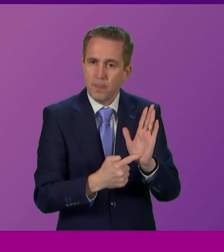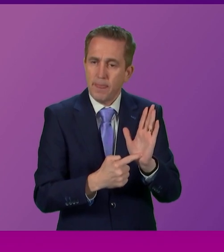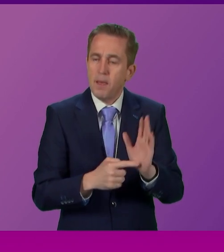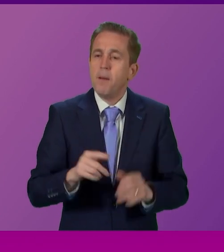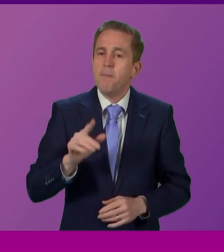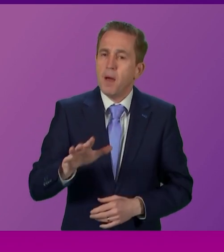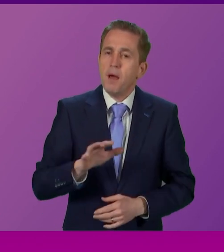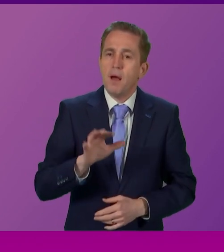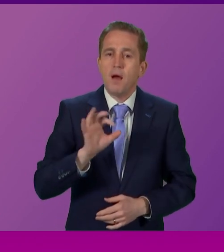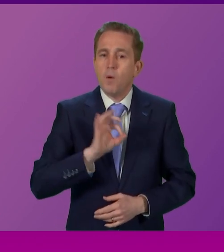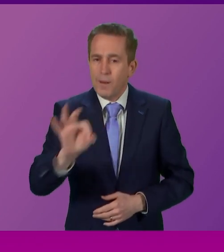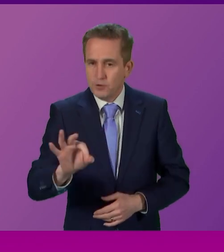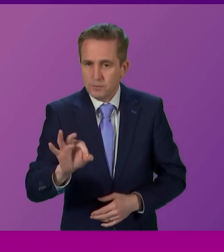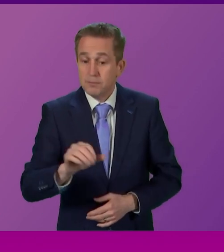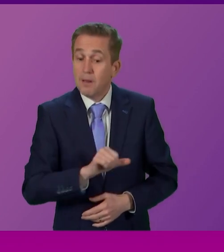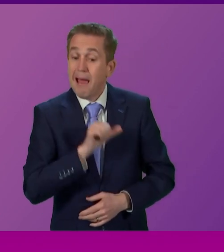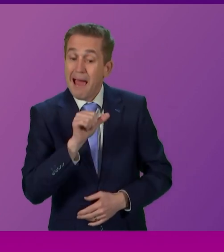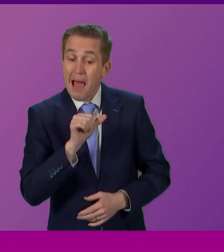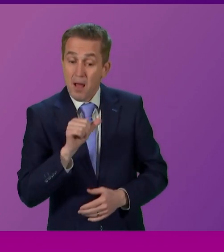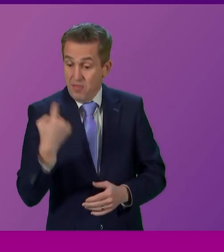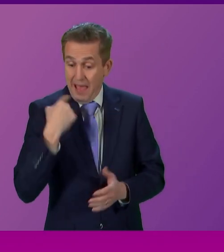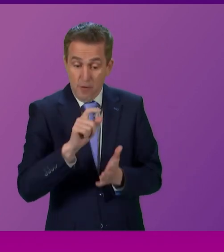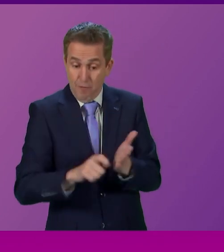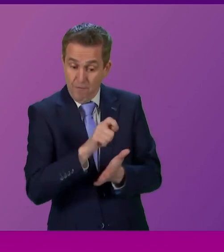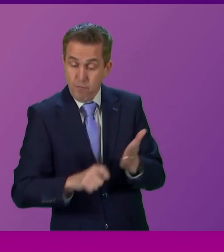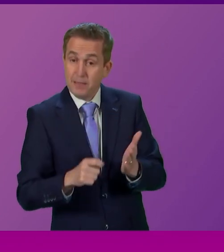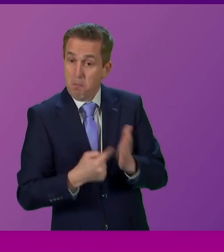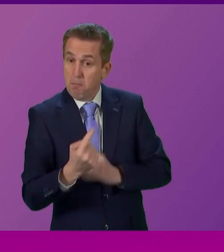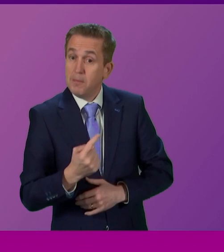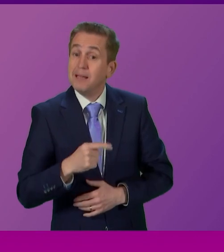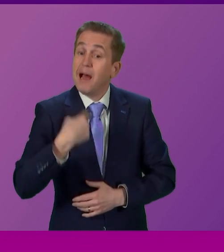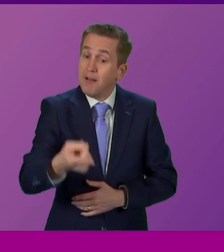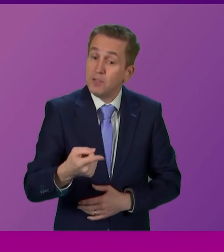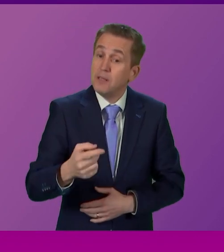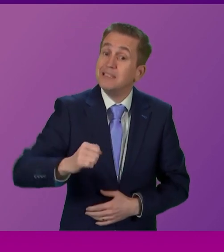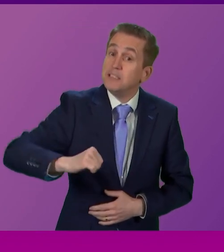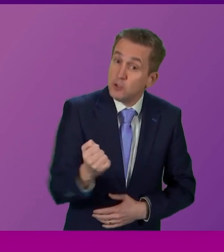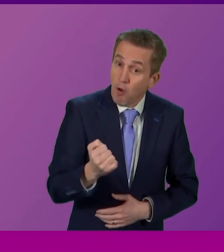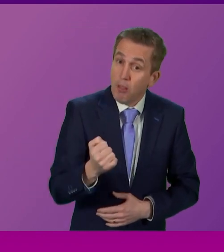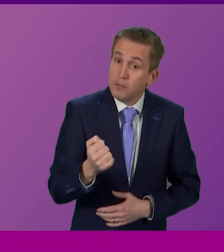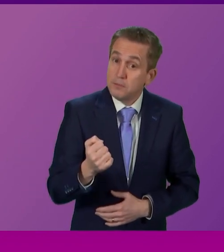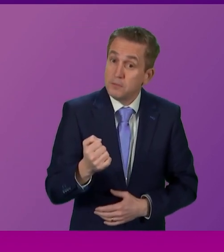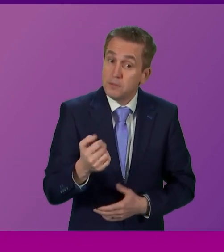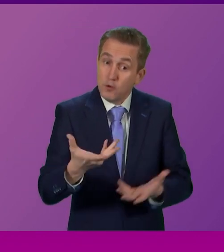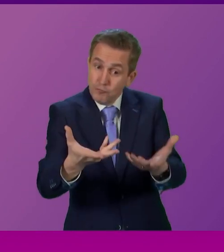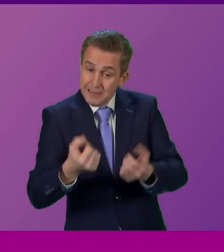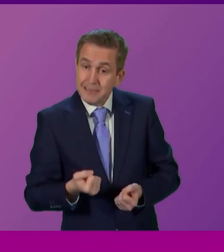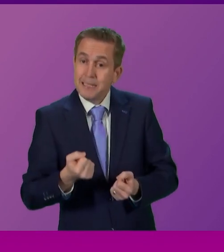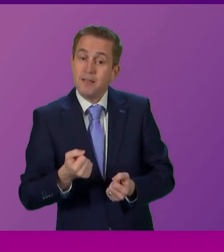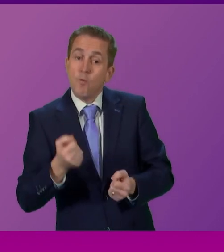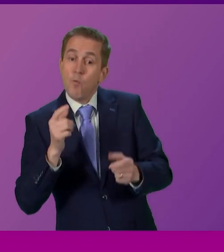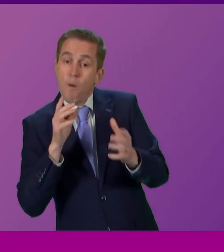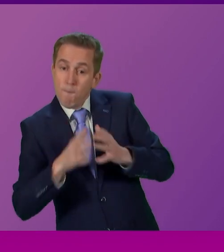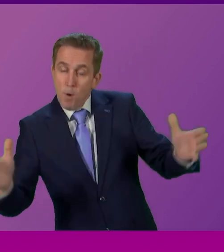answer. After the referendum, did Scotland get what the majority voted for?